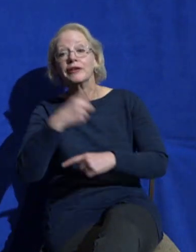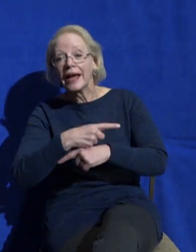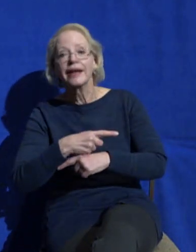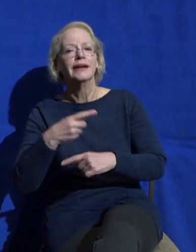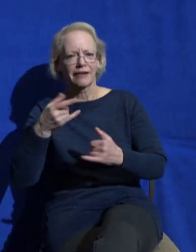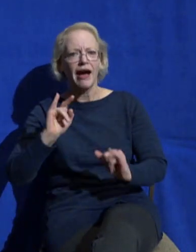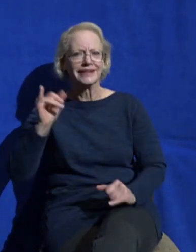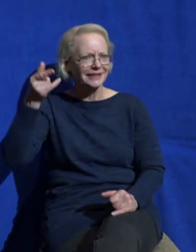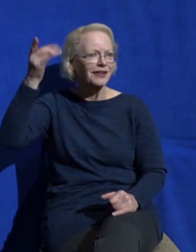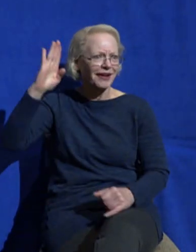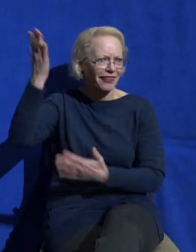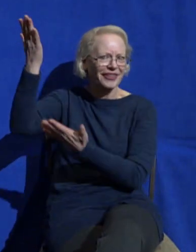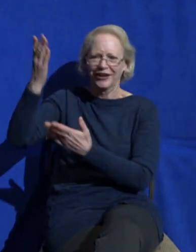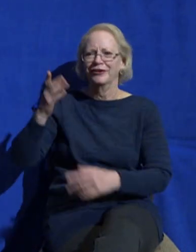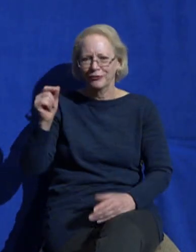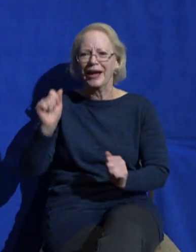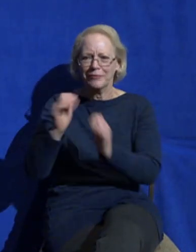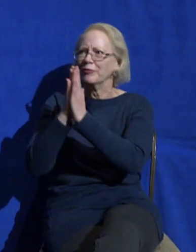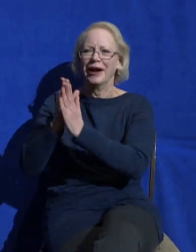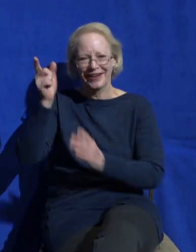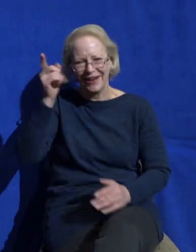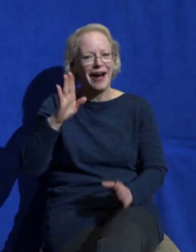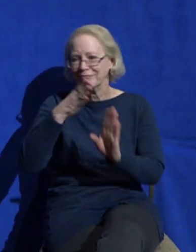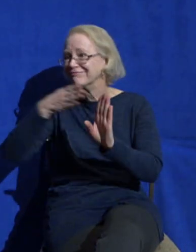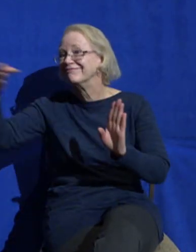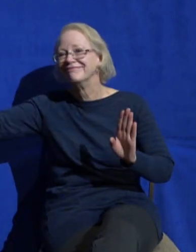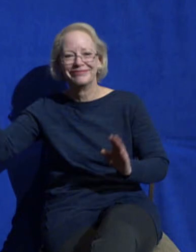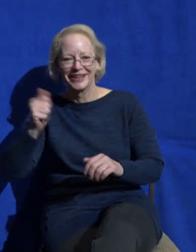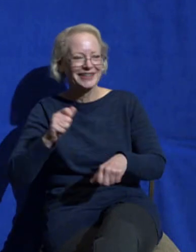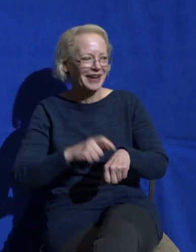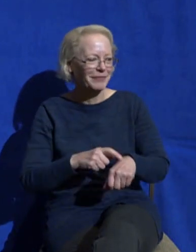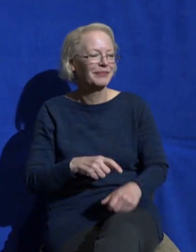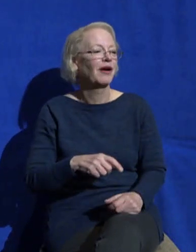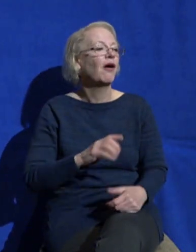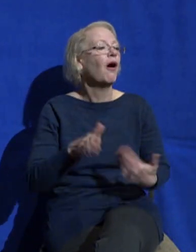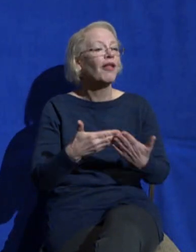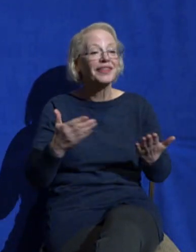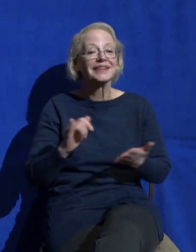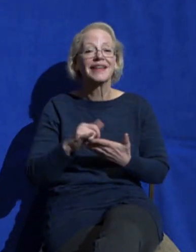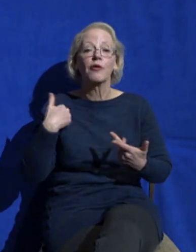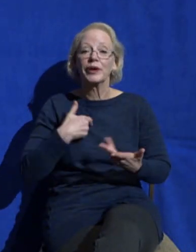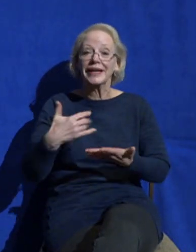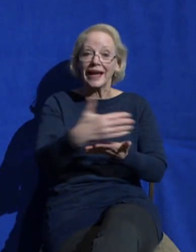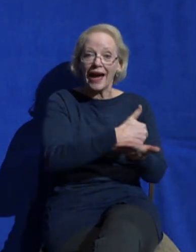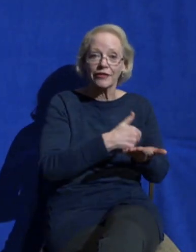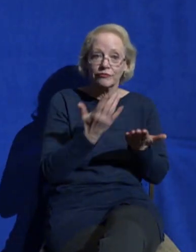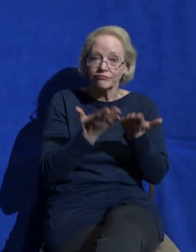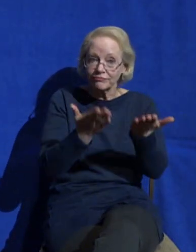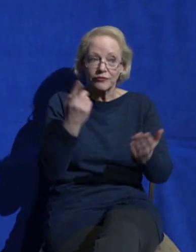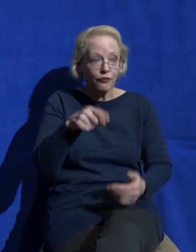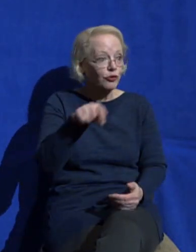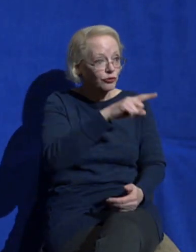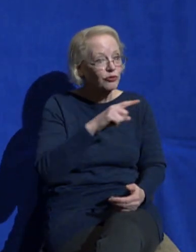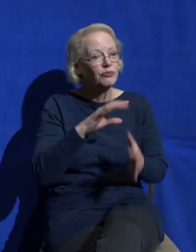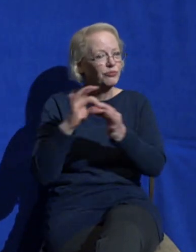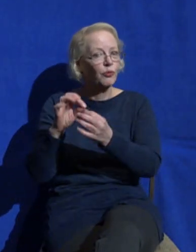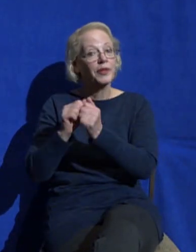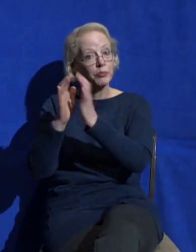all the resources that we have pulled together will be still available to you. You can access them at